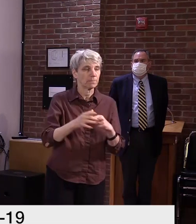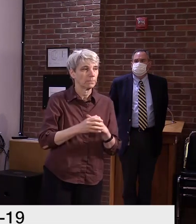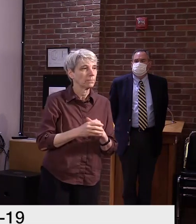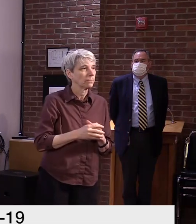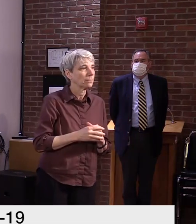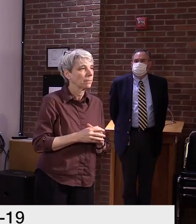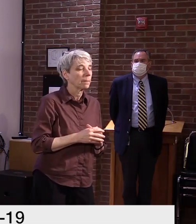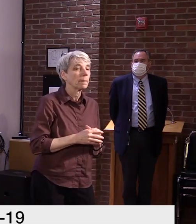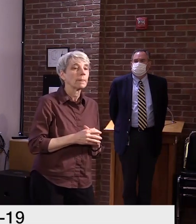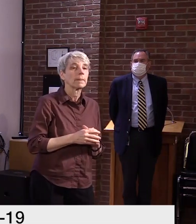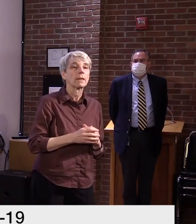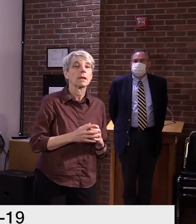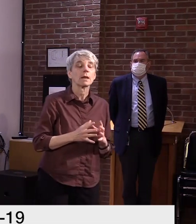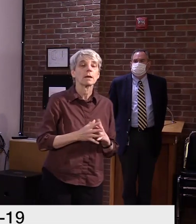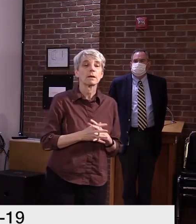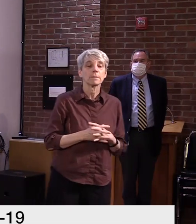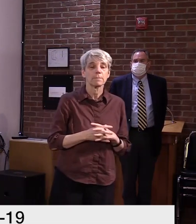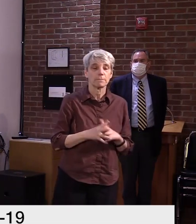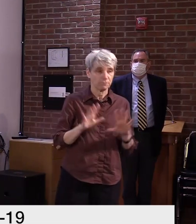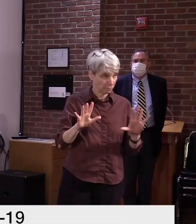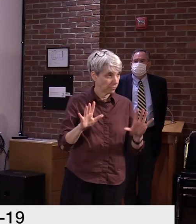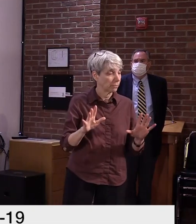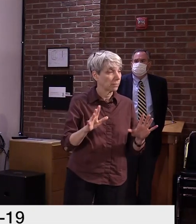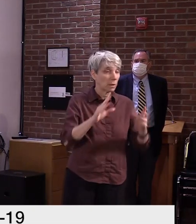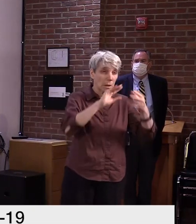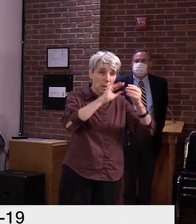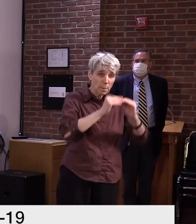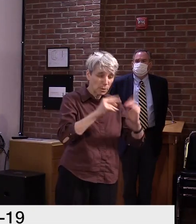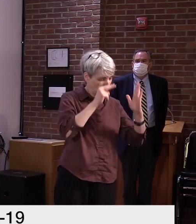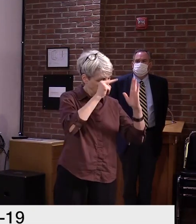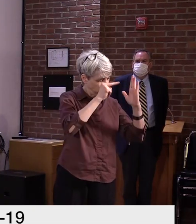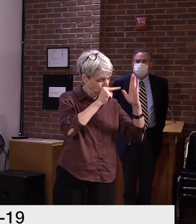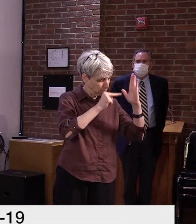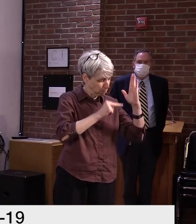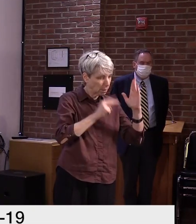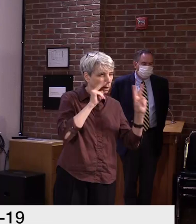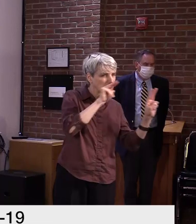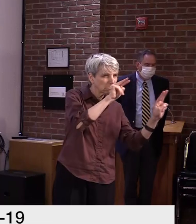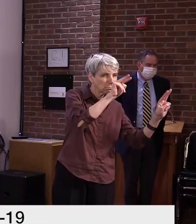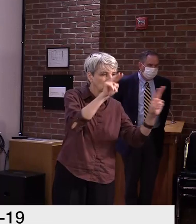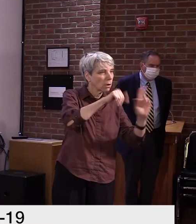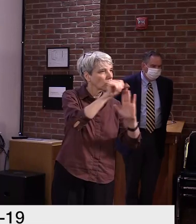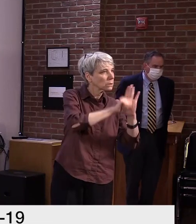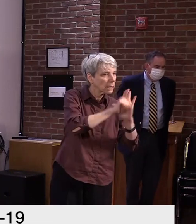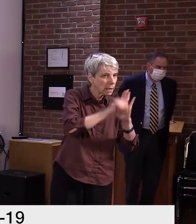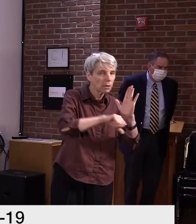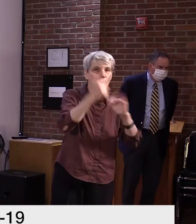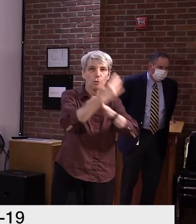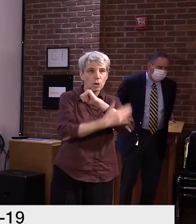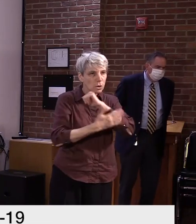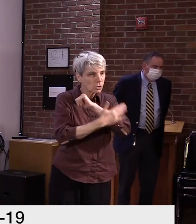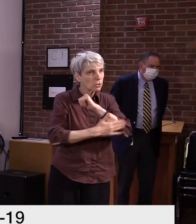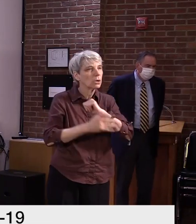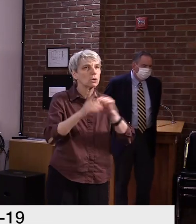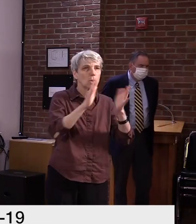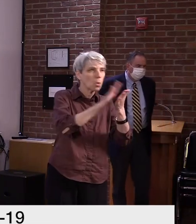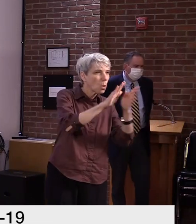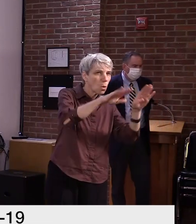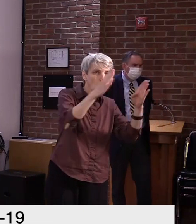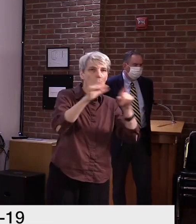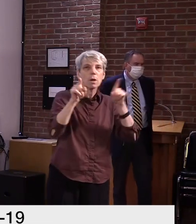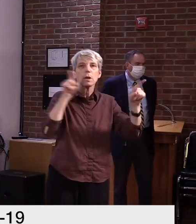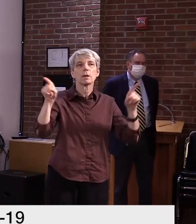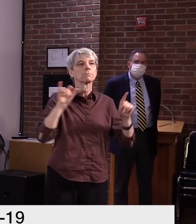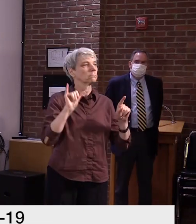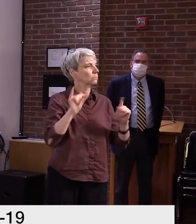had, we've looked at the data, we've looked at other states and countries where they've restarted school, and we